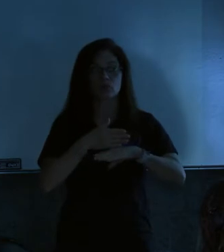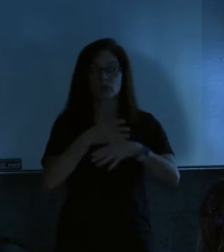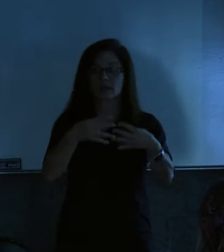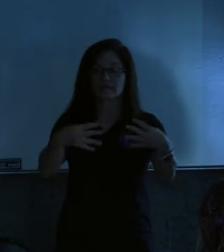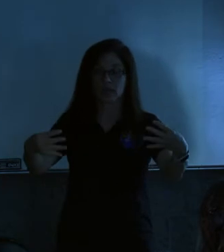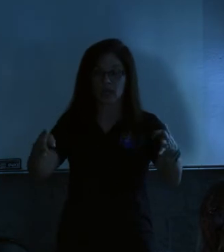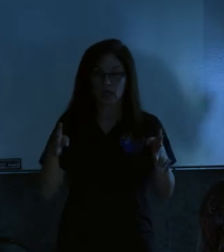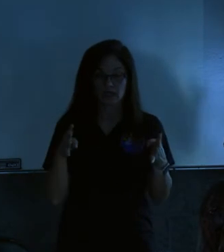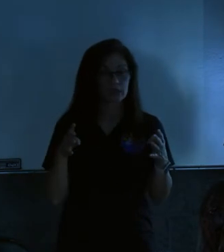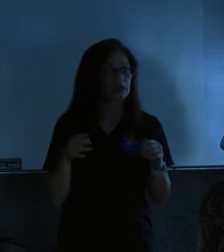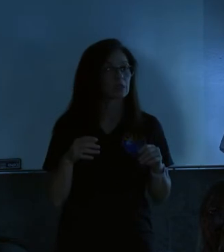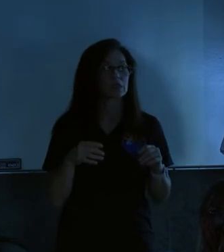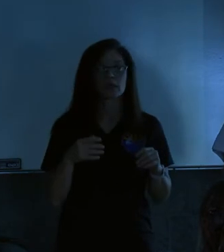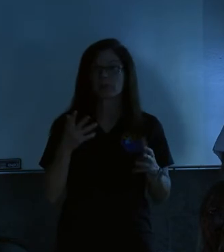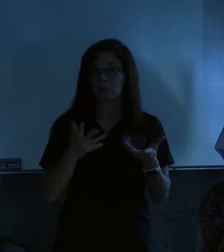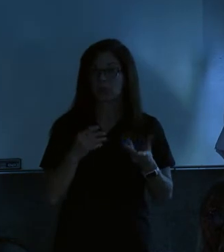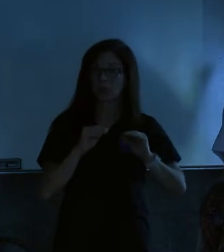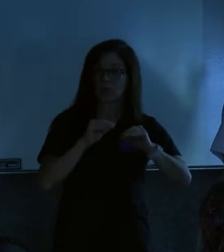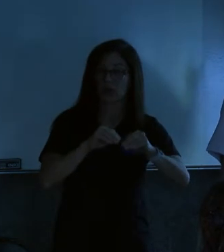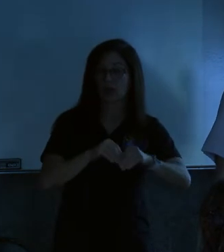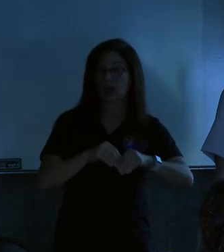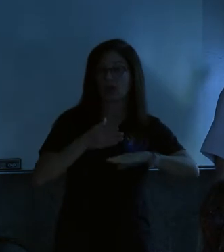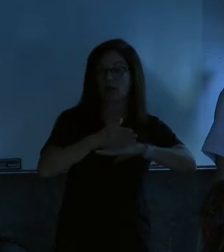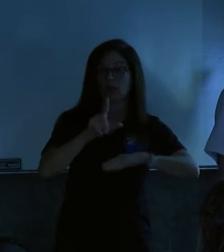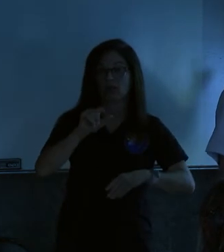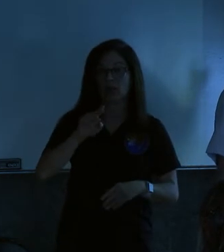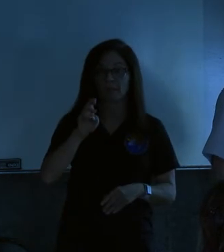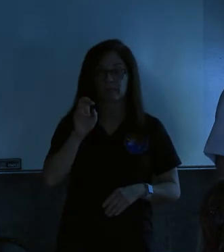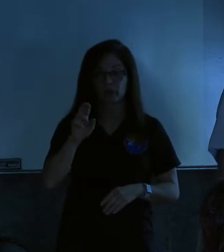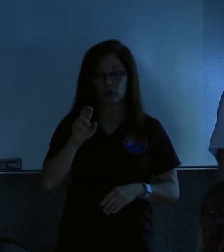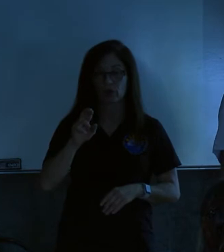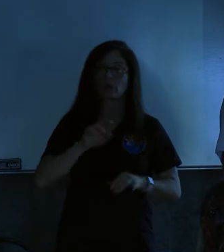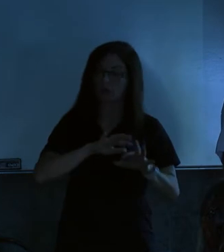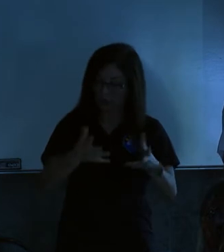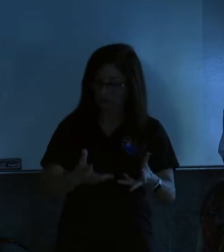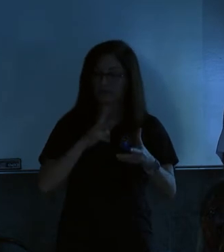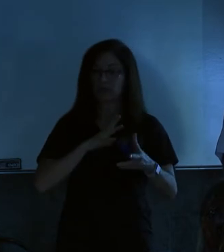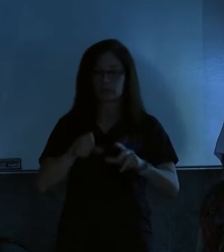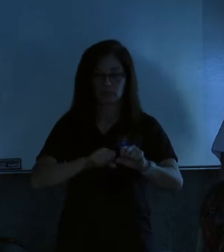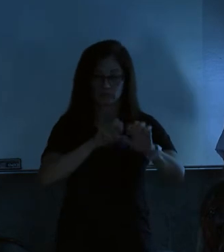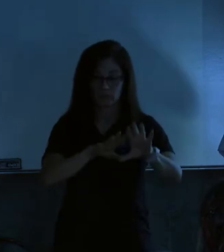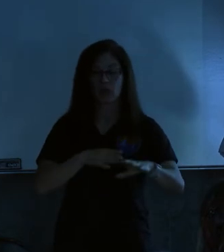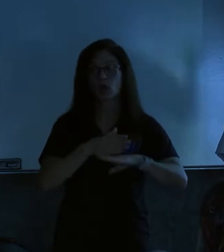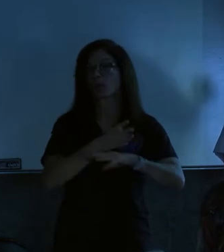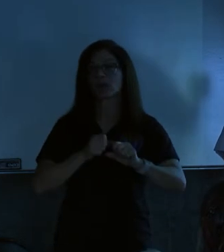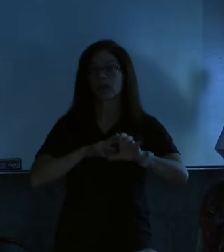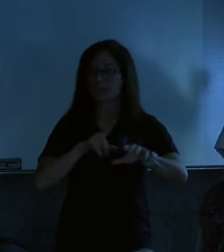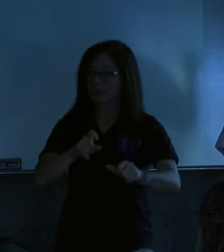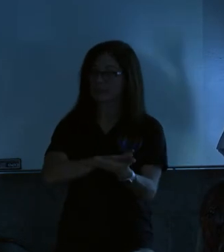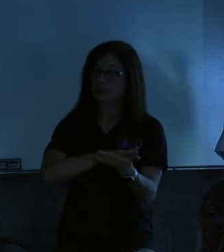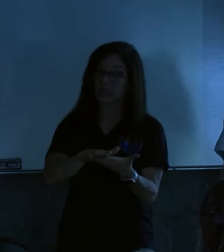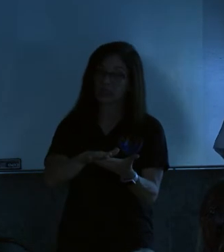like that, that would fit into a lumber pile, then we'll be able to get rid of that with lumber. The lumber that we get rid of, it's got to be